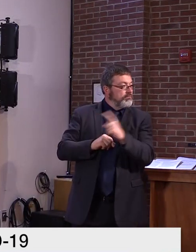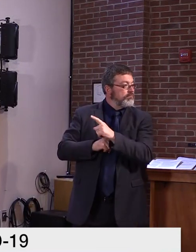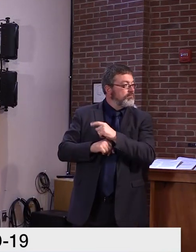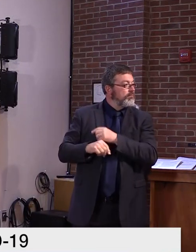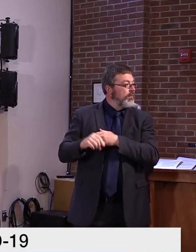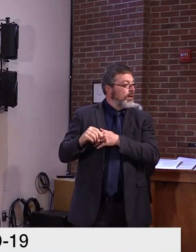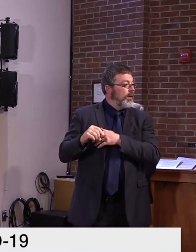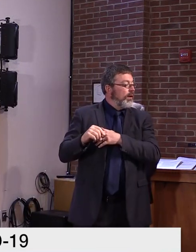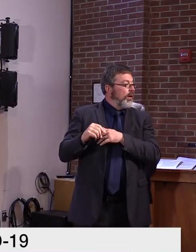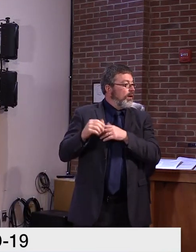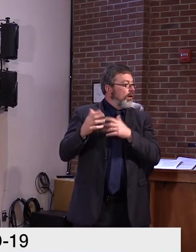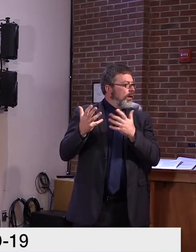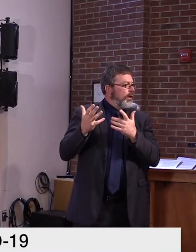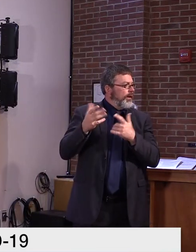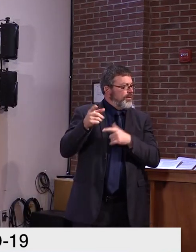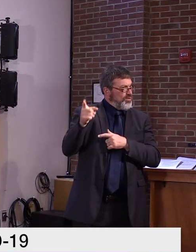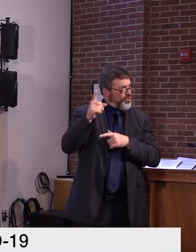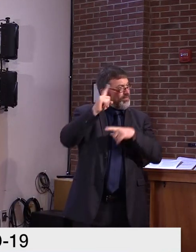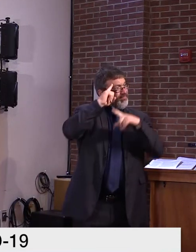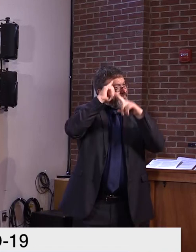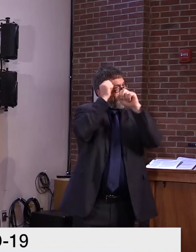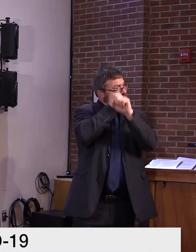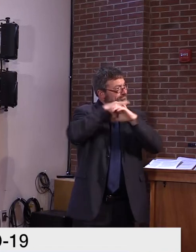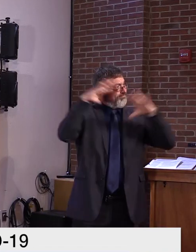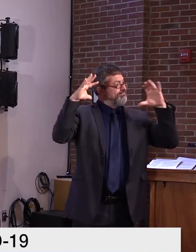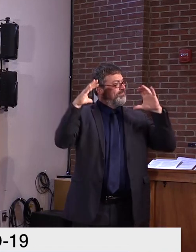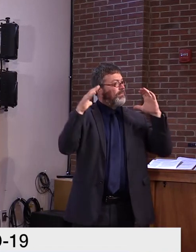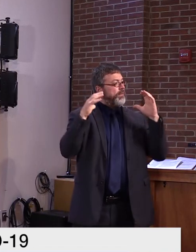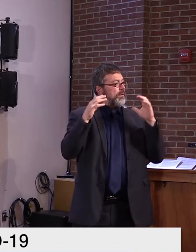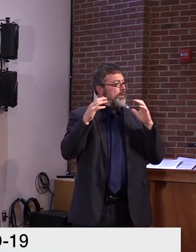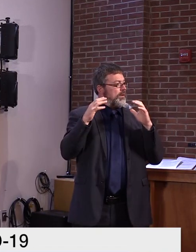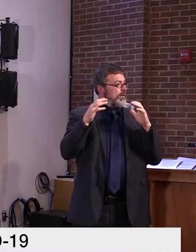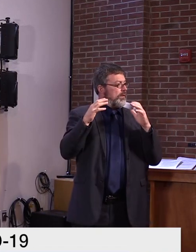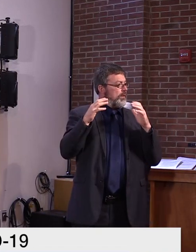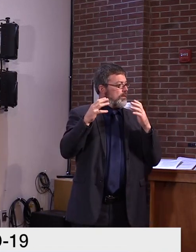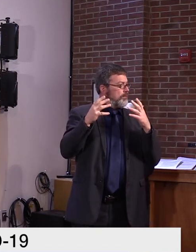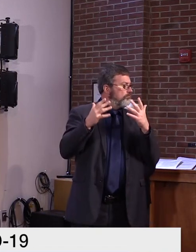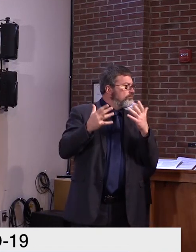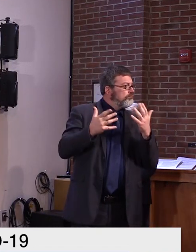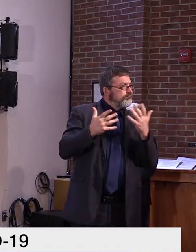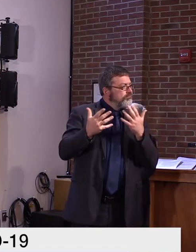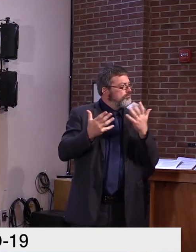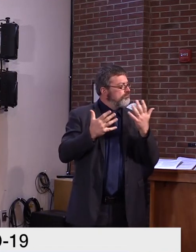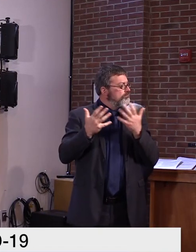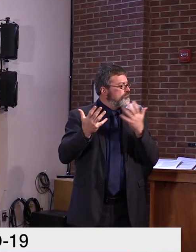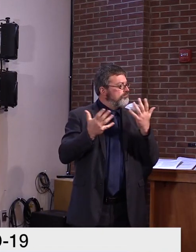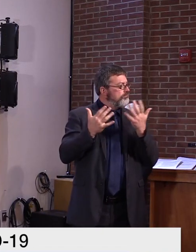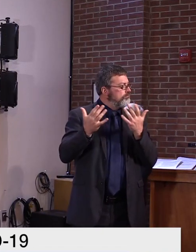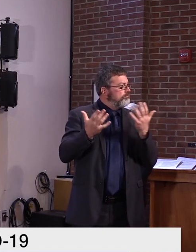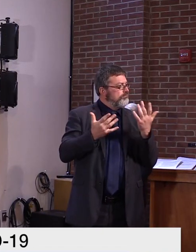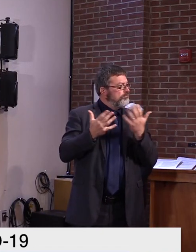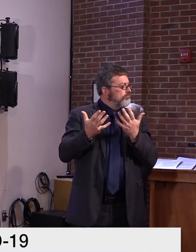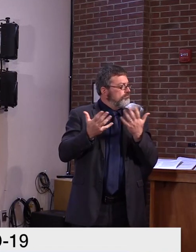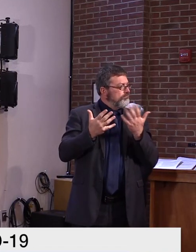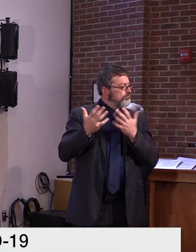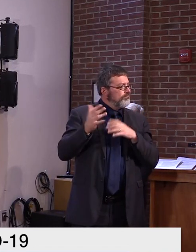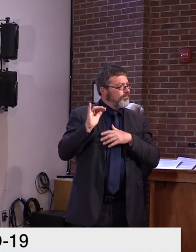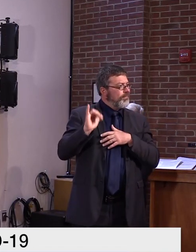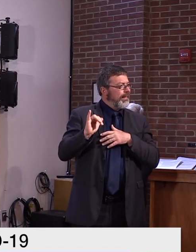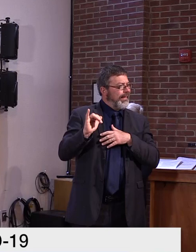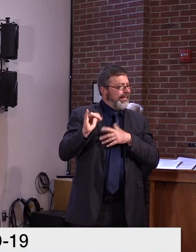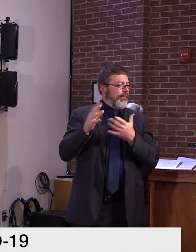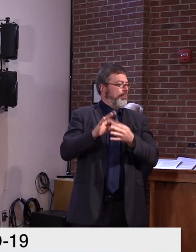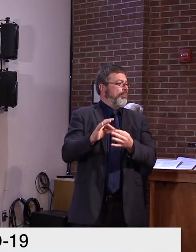certainty about, um, it being just, uh, a one-off event, um, by Tuesday?